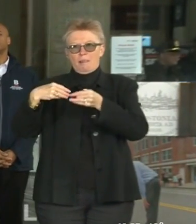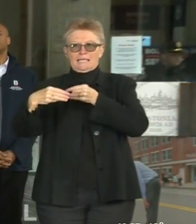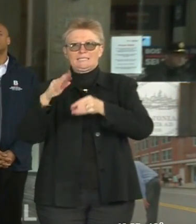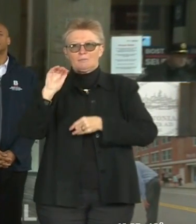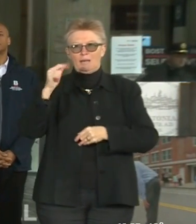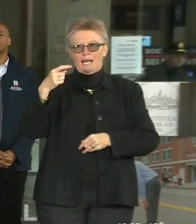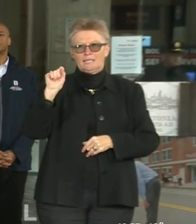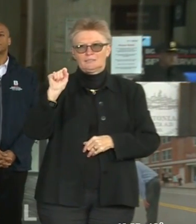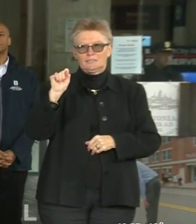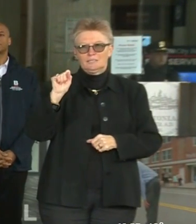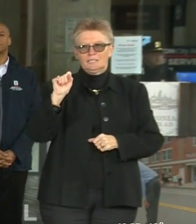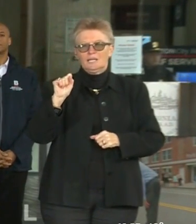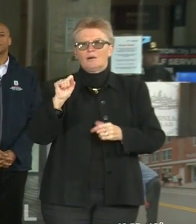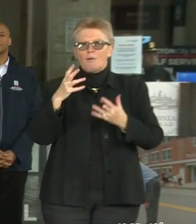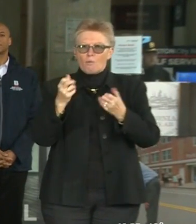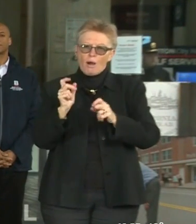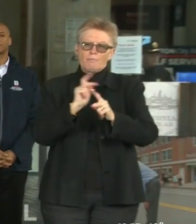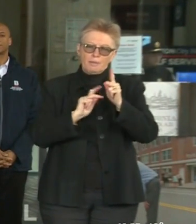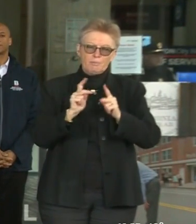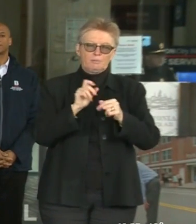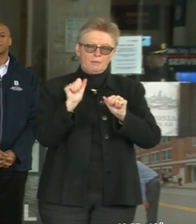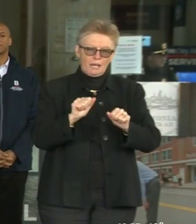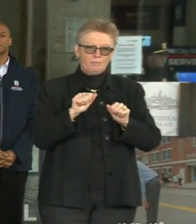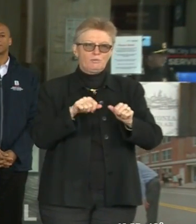the ability to get people in and out of the stores as quickly as possible.